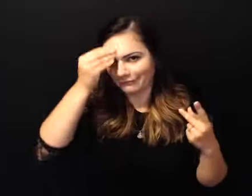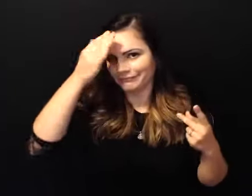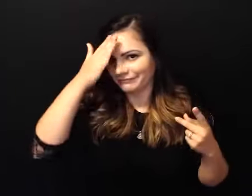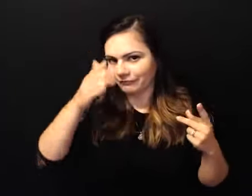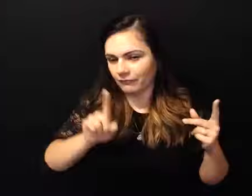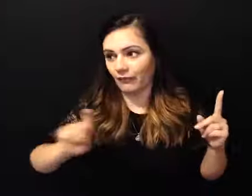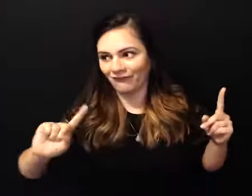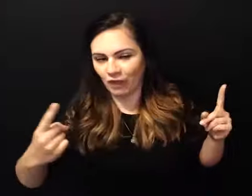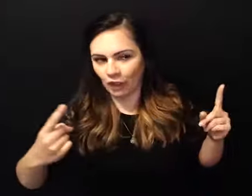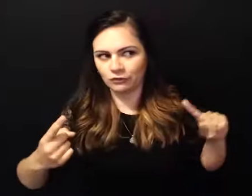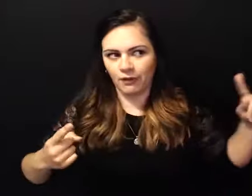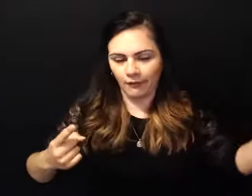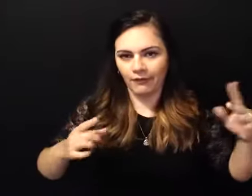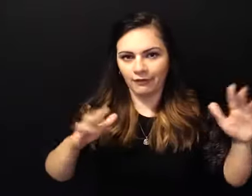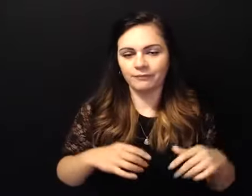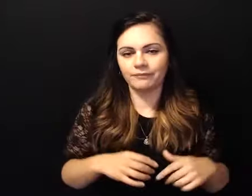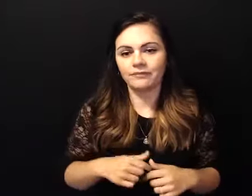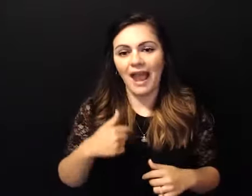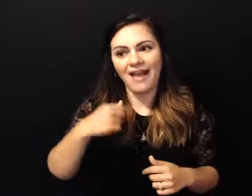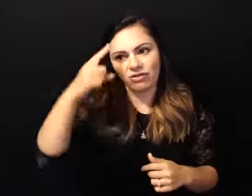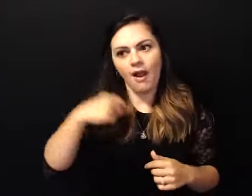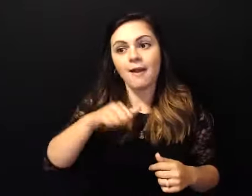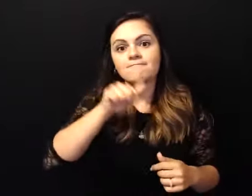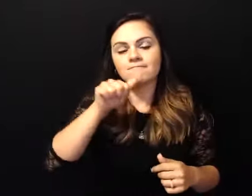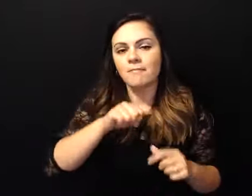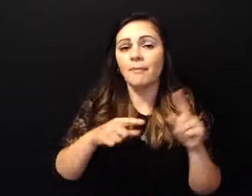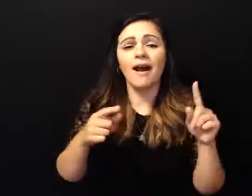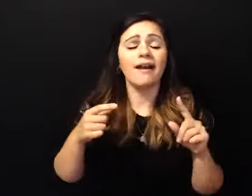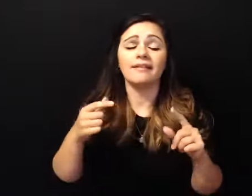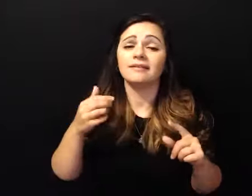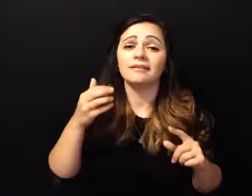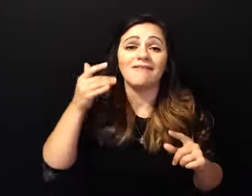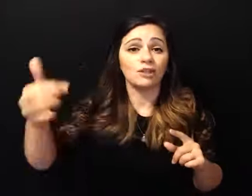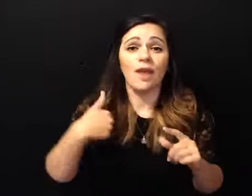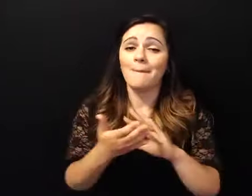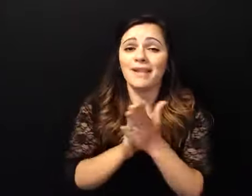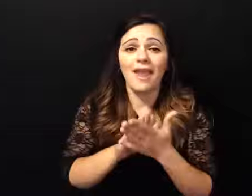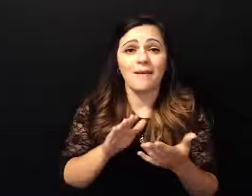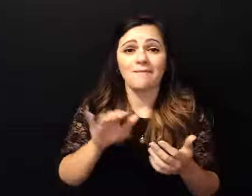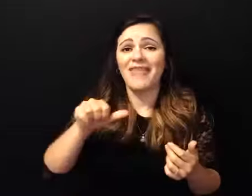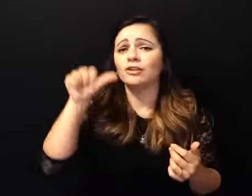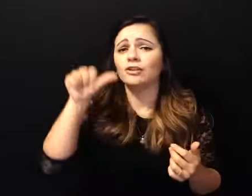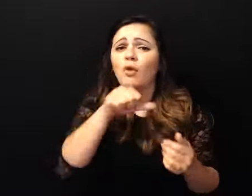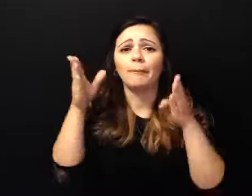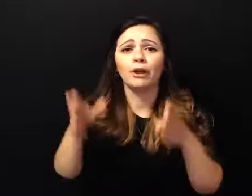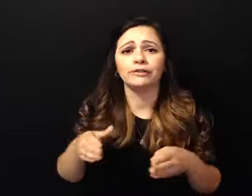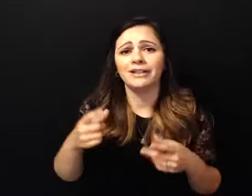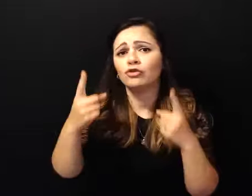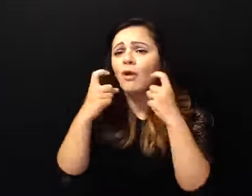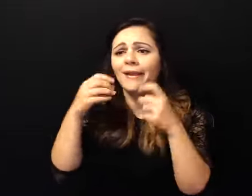i was the drunk crying in the corner if you had a life like i had you'd drink too if you had a life like i had you'd drink too and truth be told that's not why i'm an